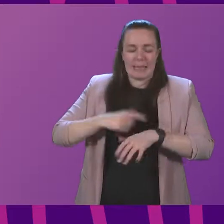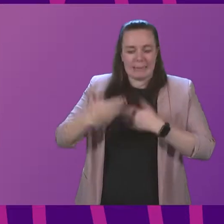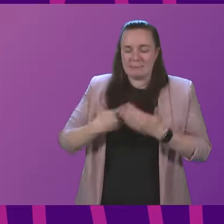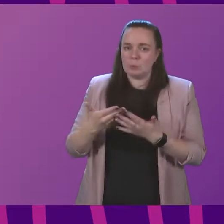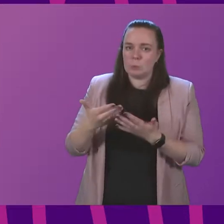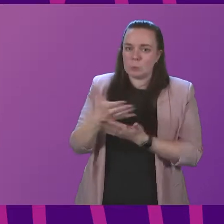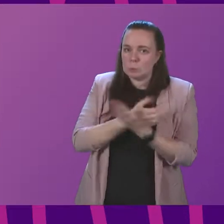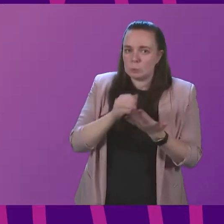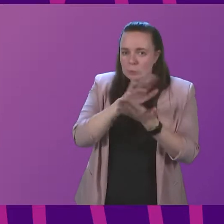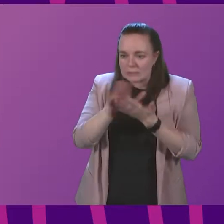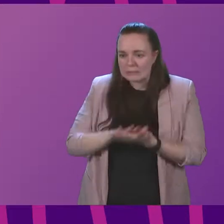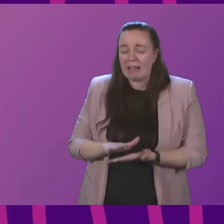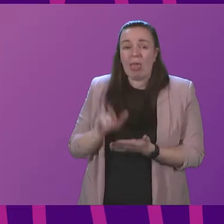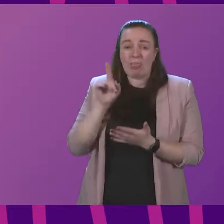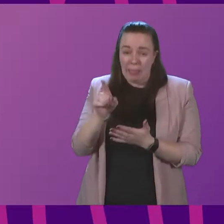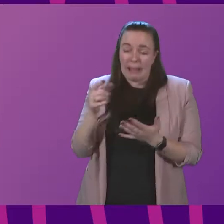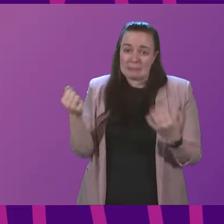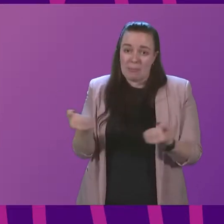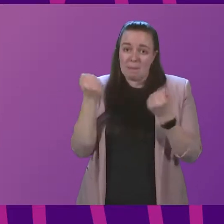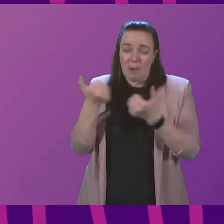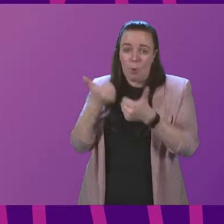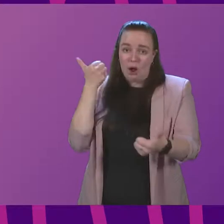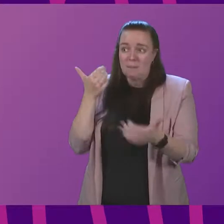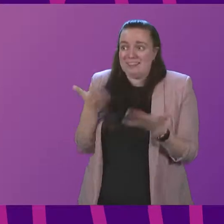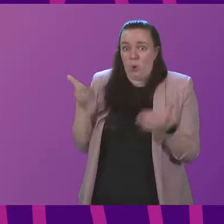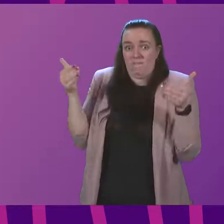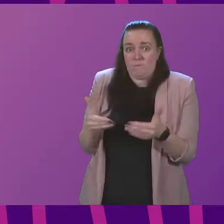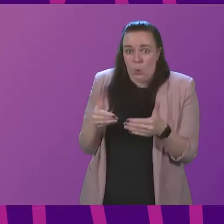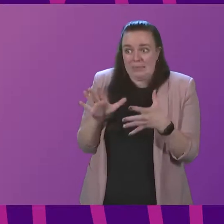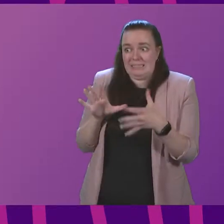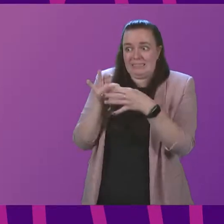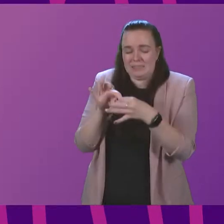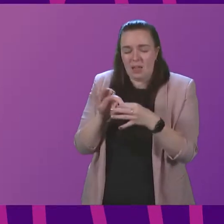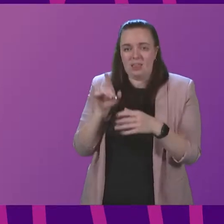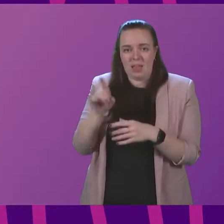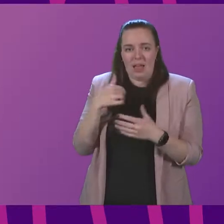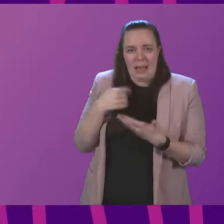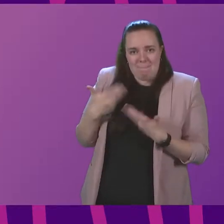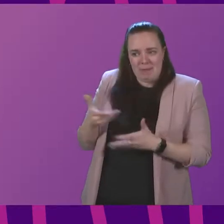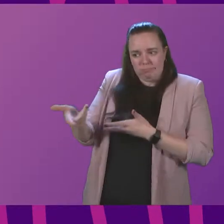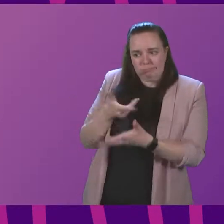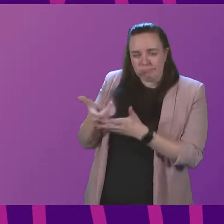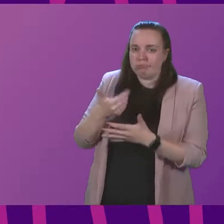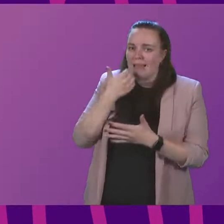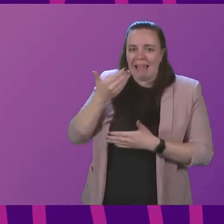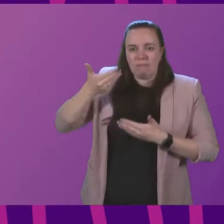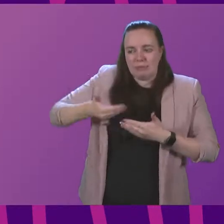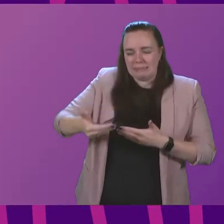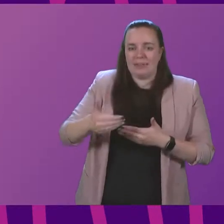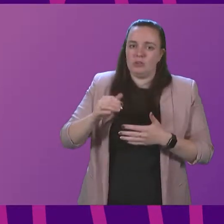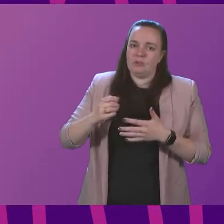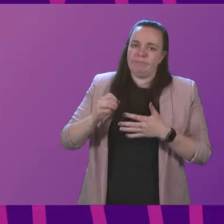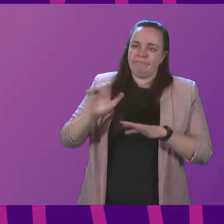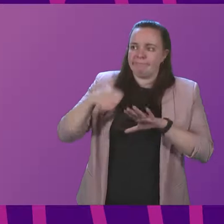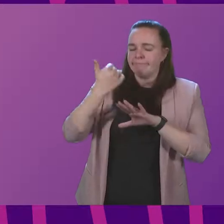up, which is what the power companies are focused on doing, which is exactly what I have been discussing with them at every stage since the storm